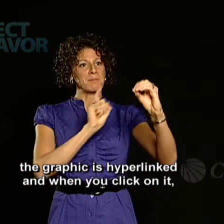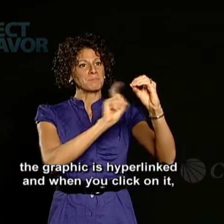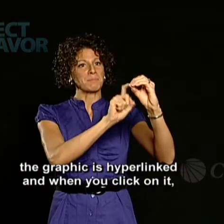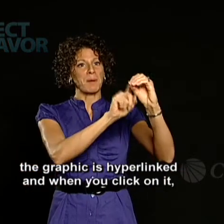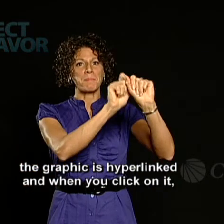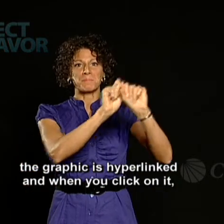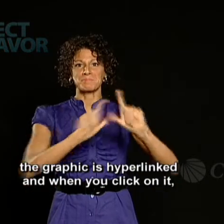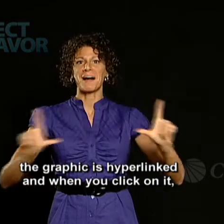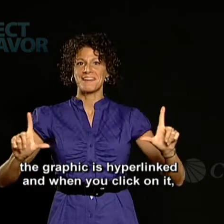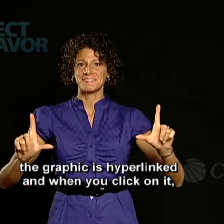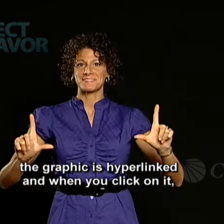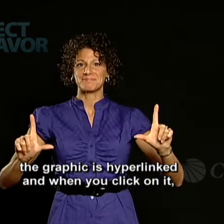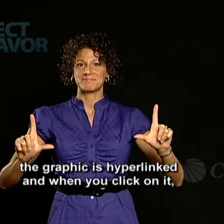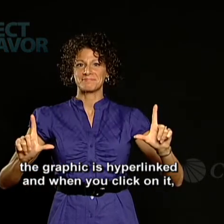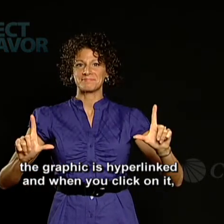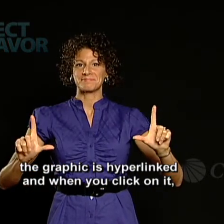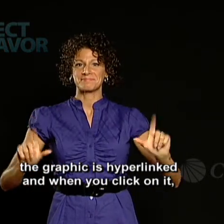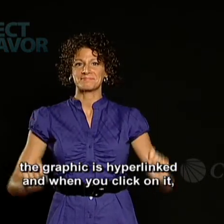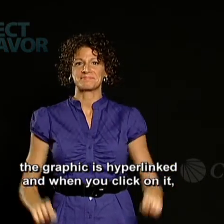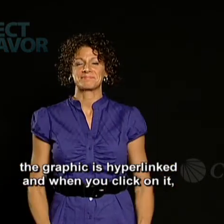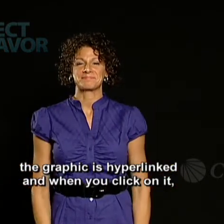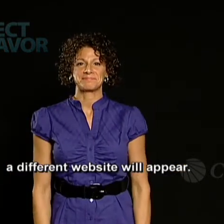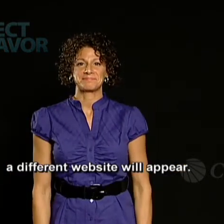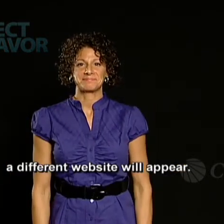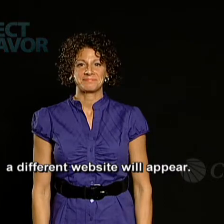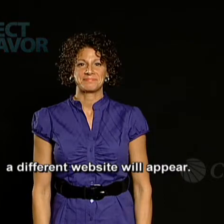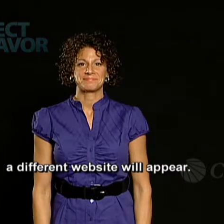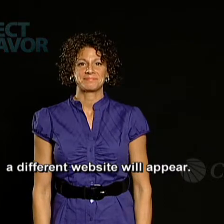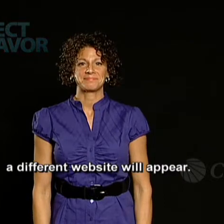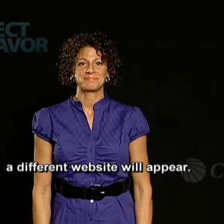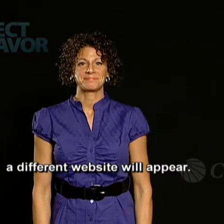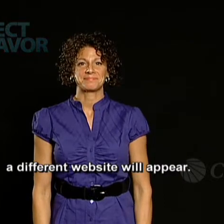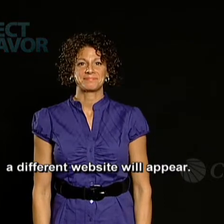the graphic is hyperlinked, and when you click on it, a different website will appear.